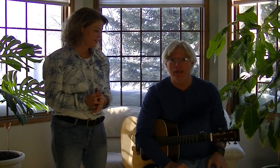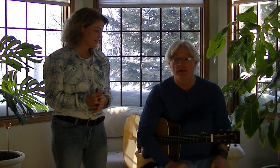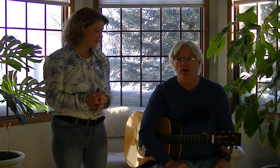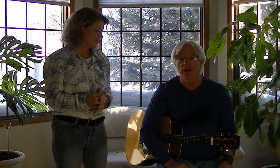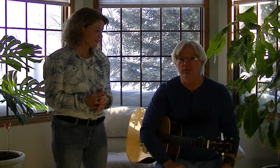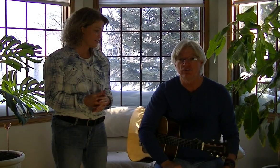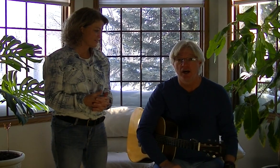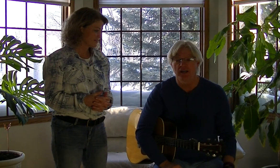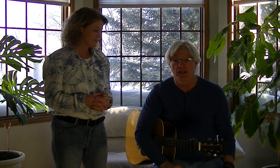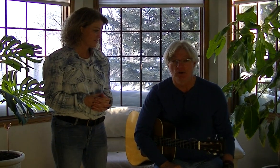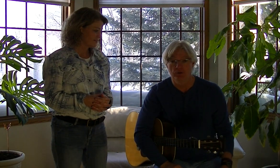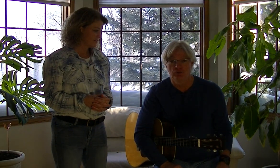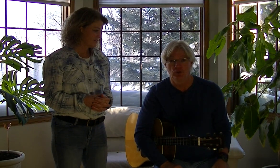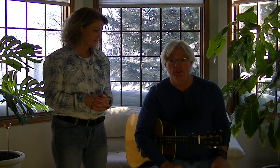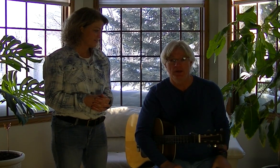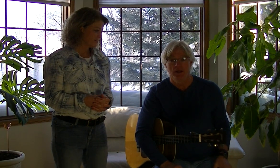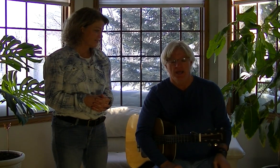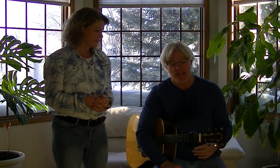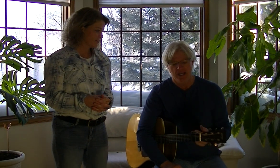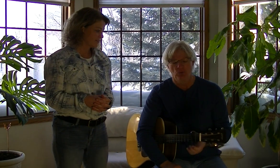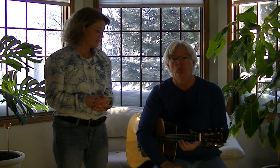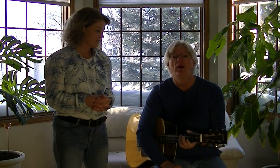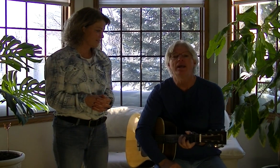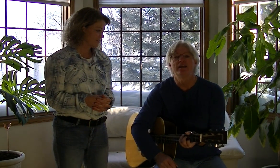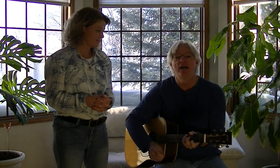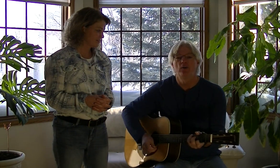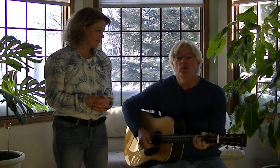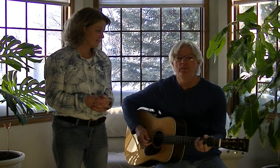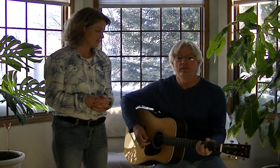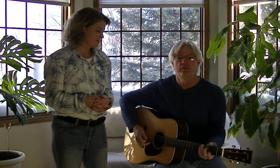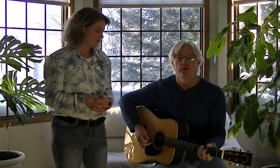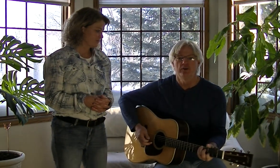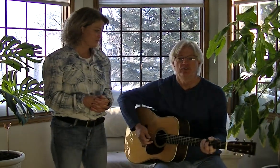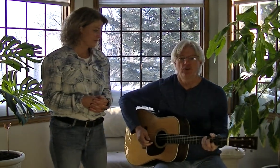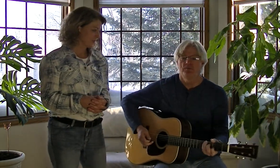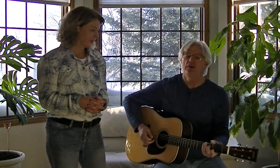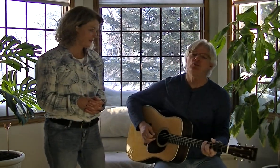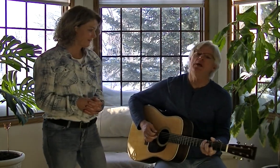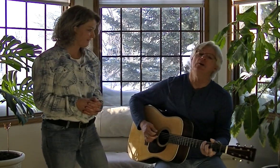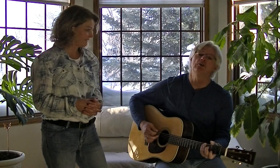American Sign Language to it. And then we'll break it down a wee bit for you. So here's the way it goes.